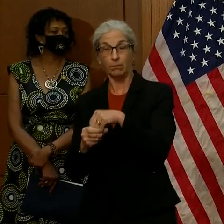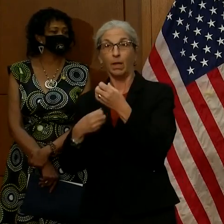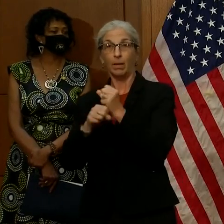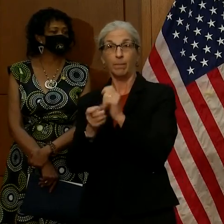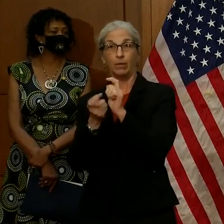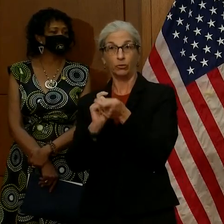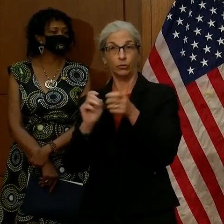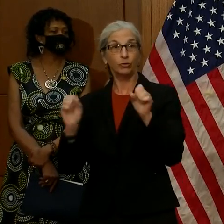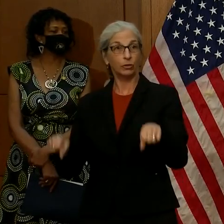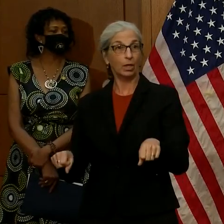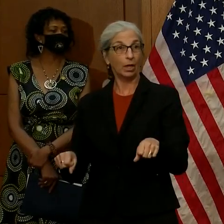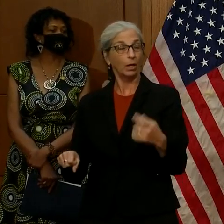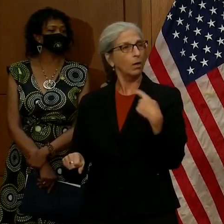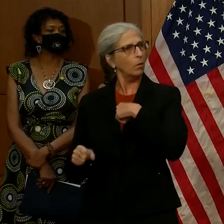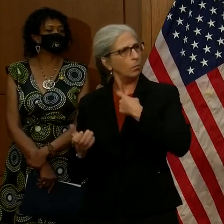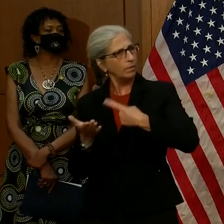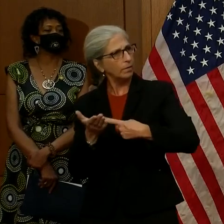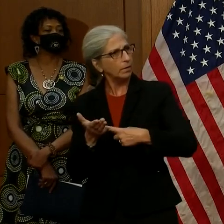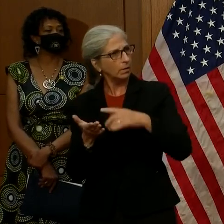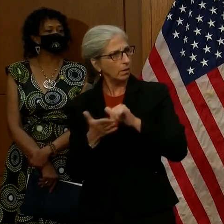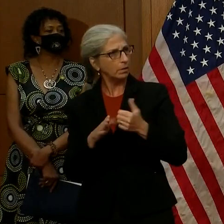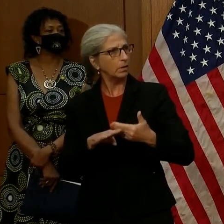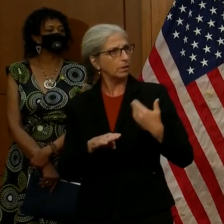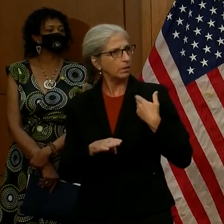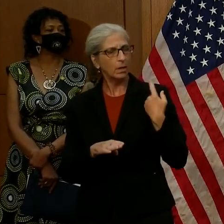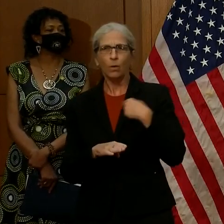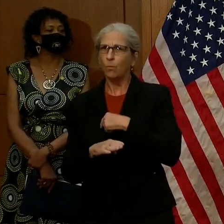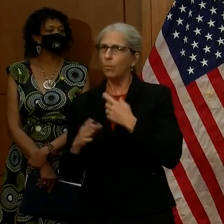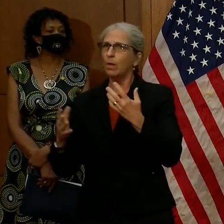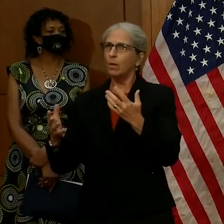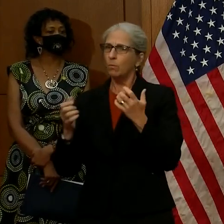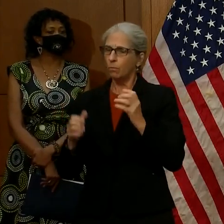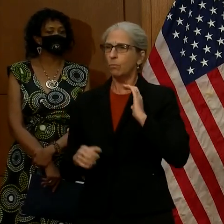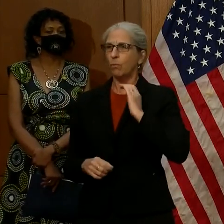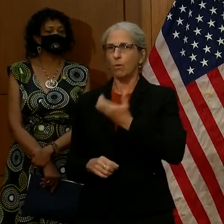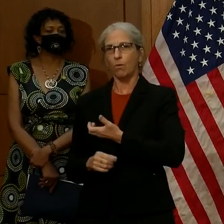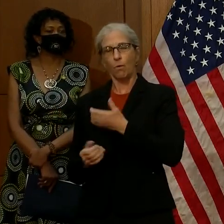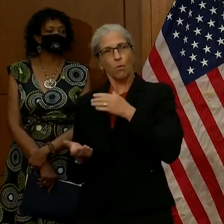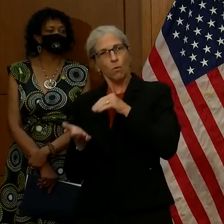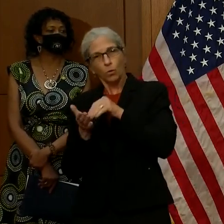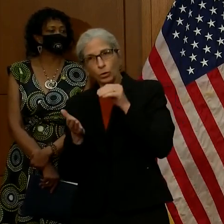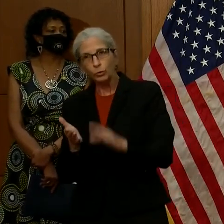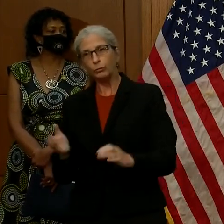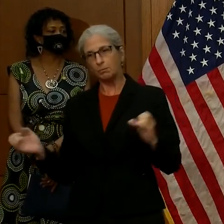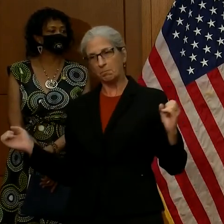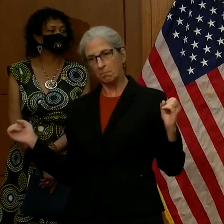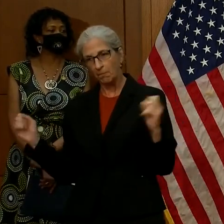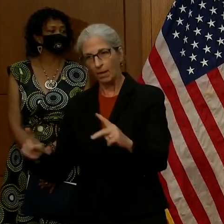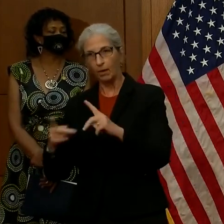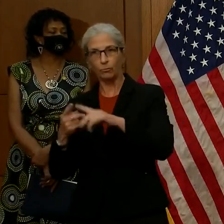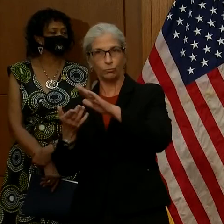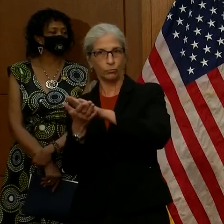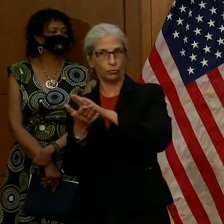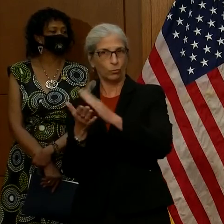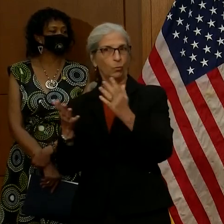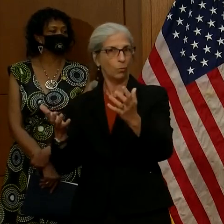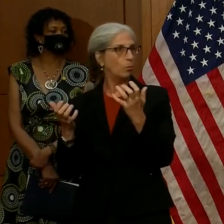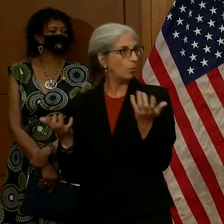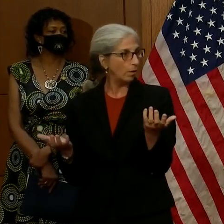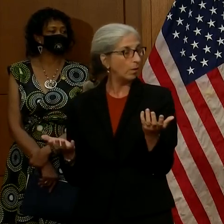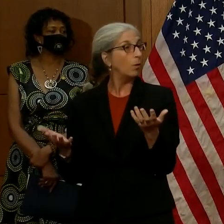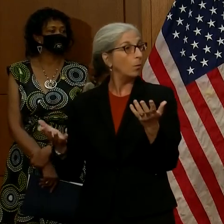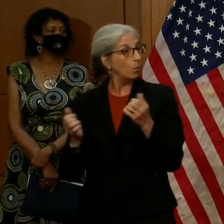We, you we've had this discussion, Kate. We really want our scholars to be back on campuses. We want them to